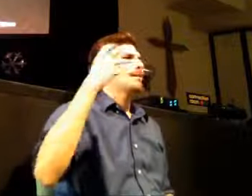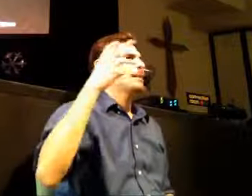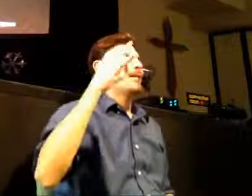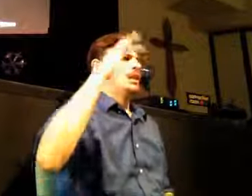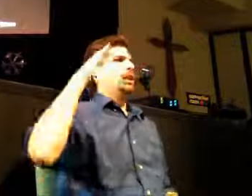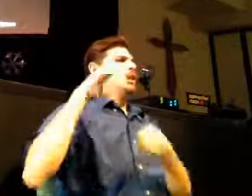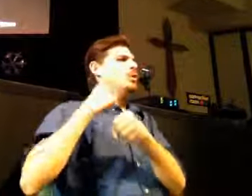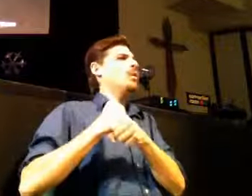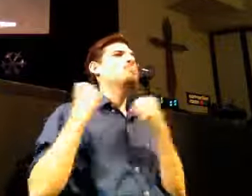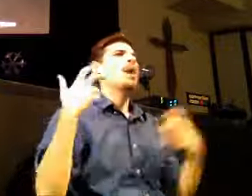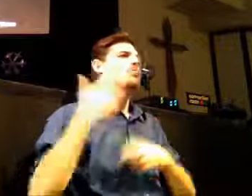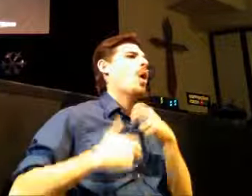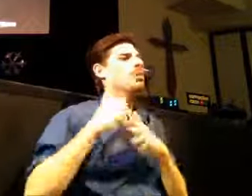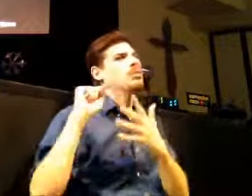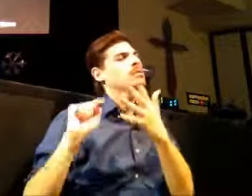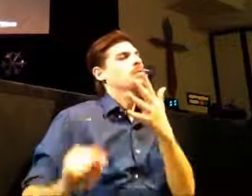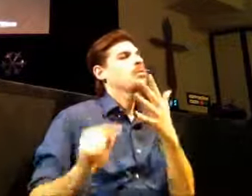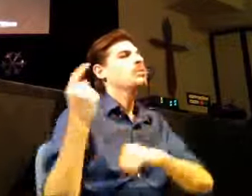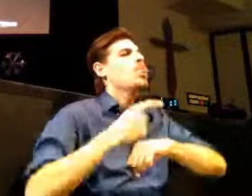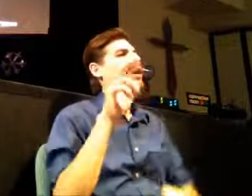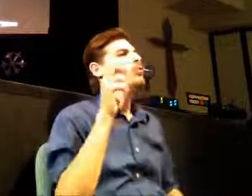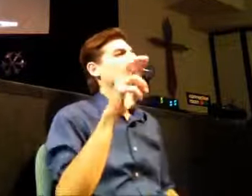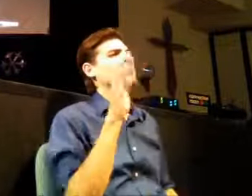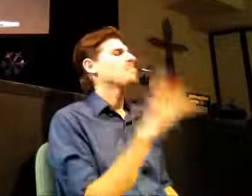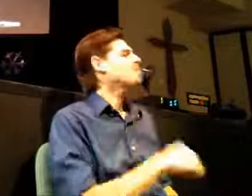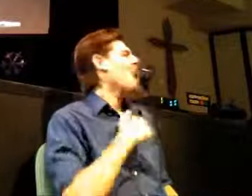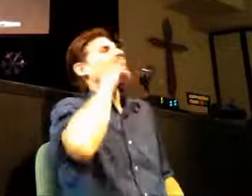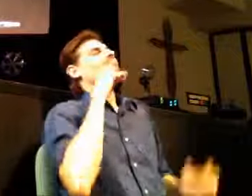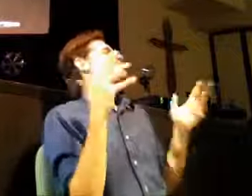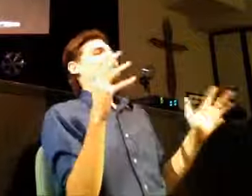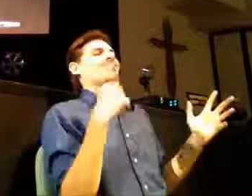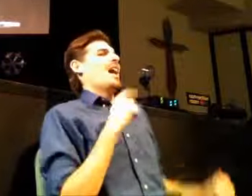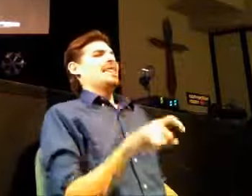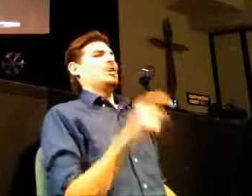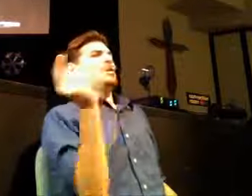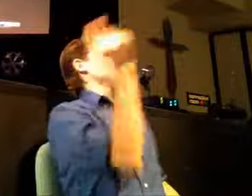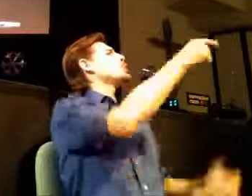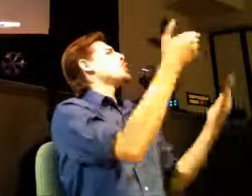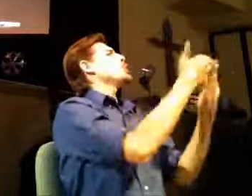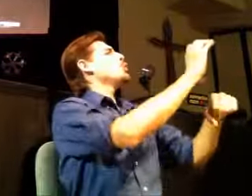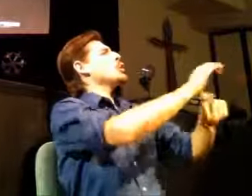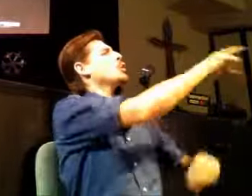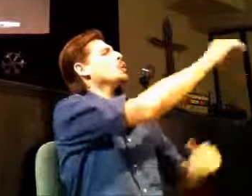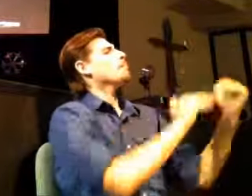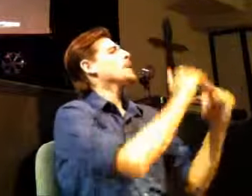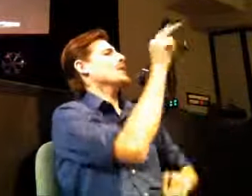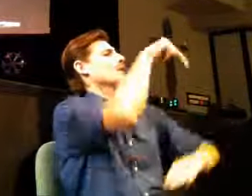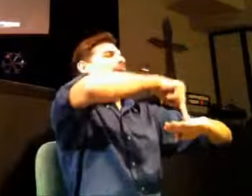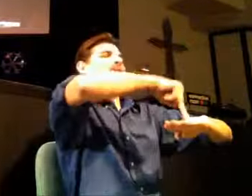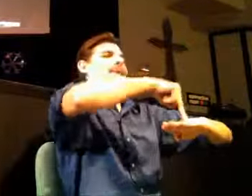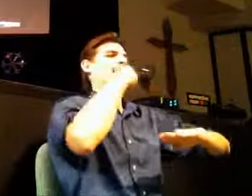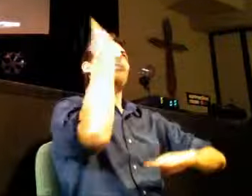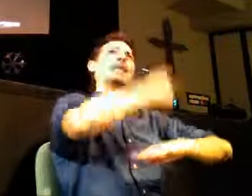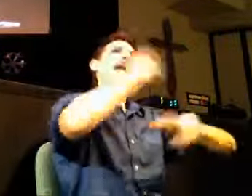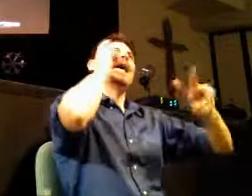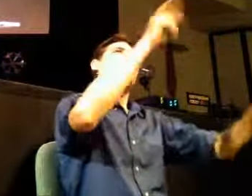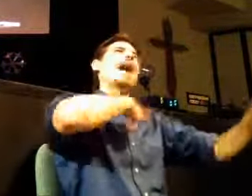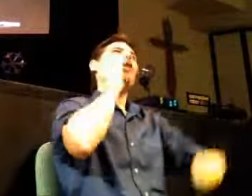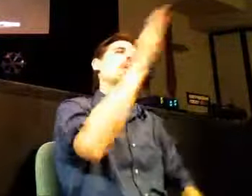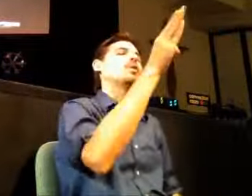discouraging. And one afternoon, Roger was kind of discouraged and goes, let's just take the rest the afternoon off. And just, I just need to go up to the new property and just stand on it. just think about, someday we'll actually be up here. So Roger and we took the honor, like maybe three o'clock,